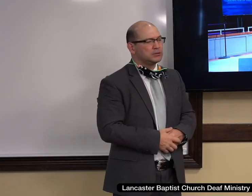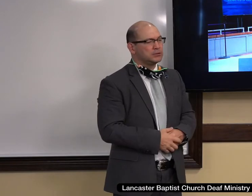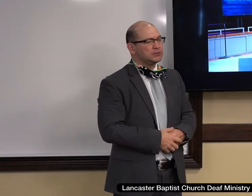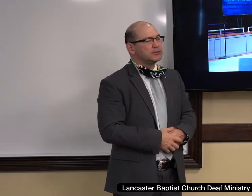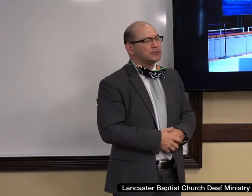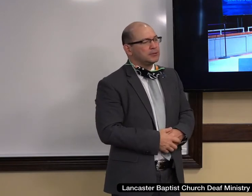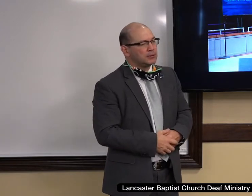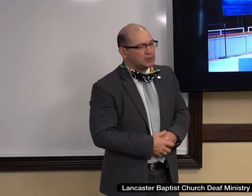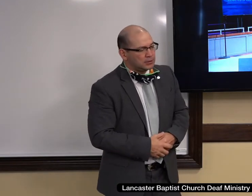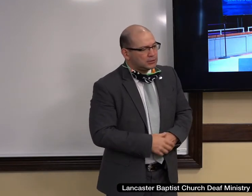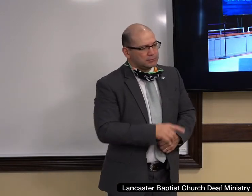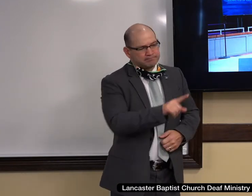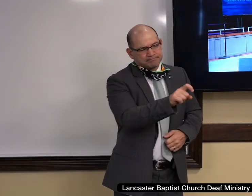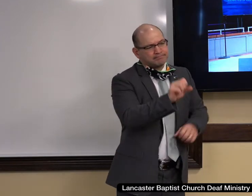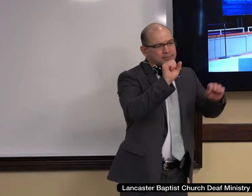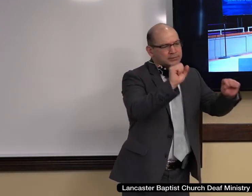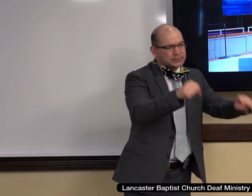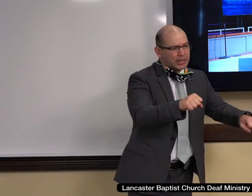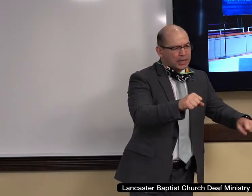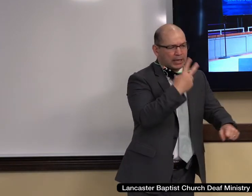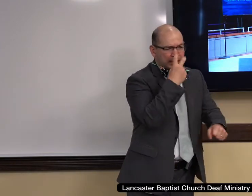Can an atheist be a pastor in our denomination?